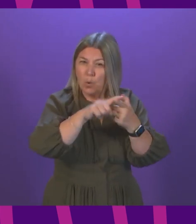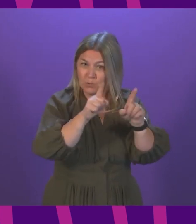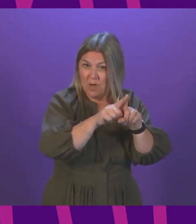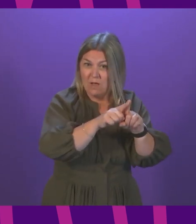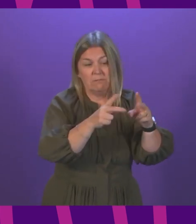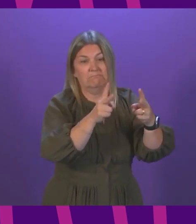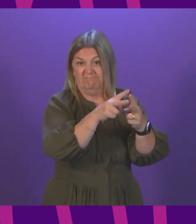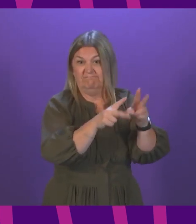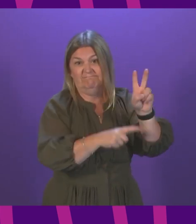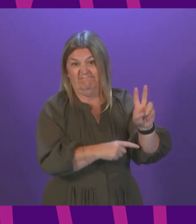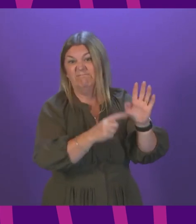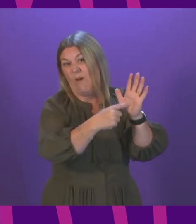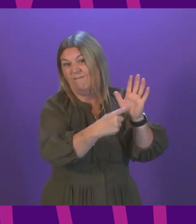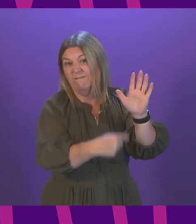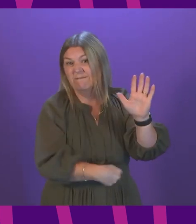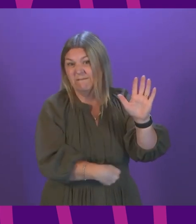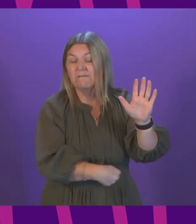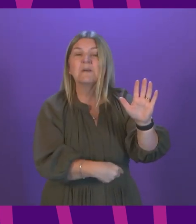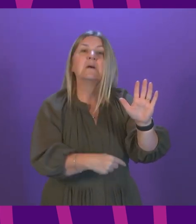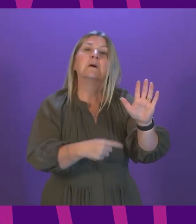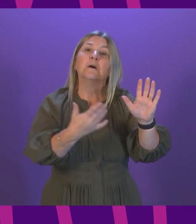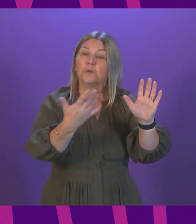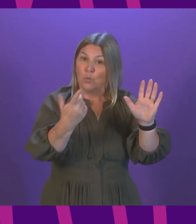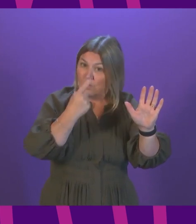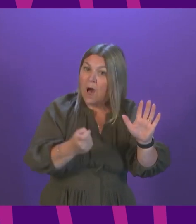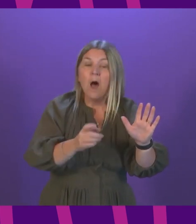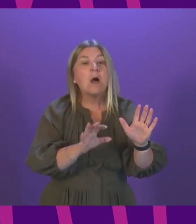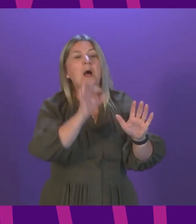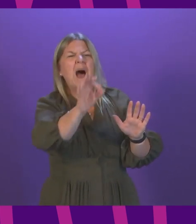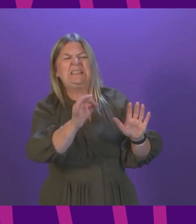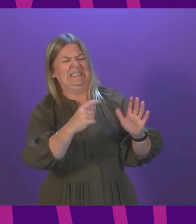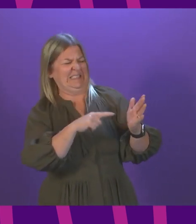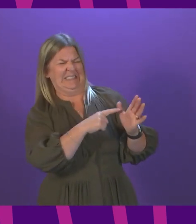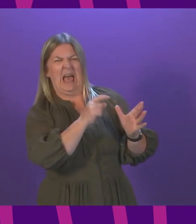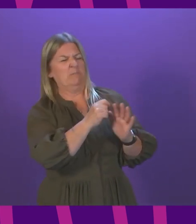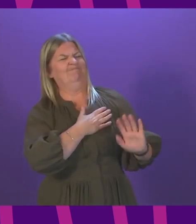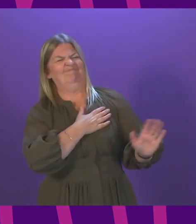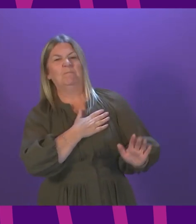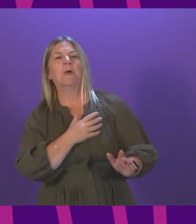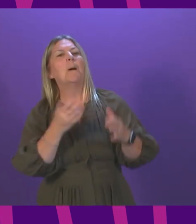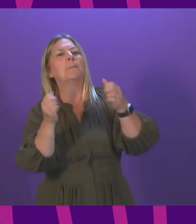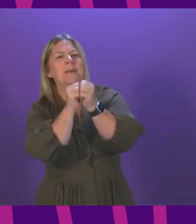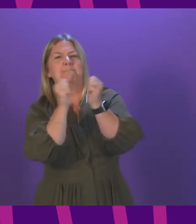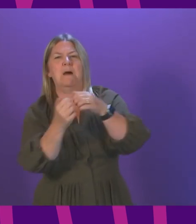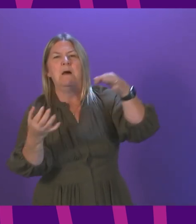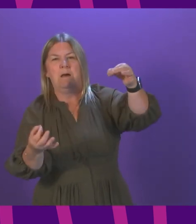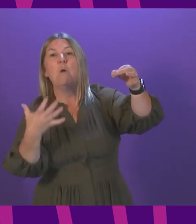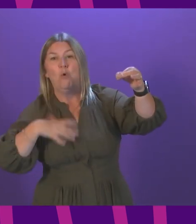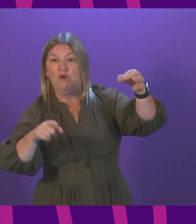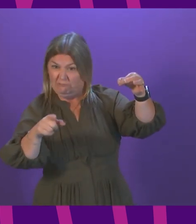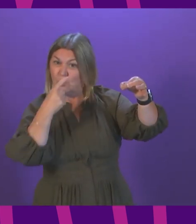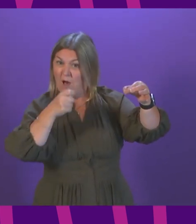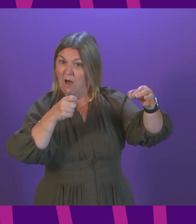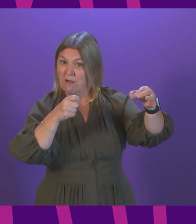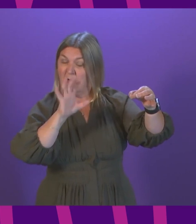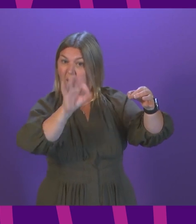vaccination a person has received. Each of us can already request a paper copy of our vaccination record with specific features to